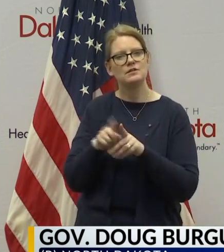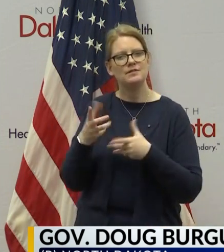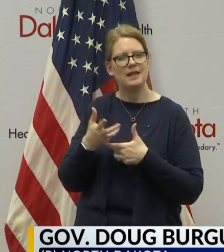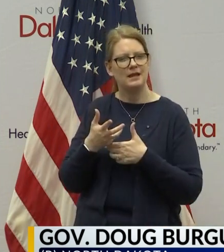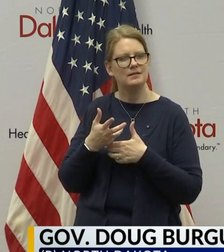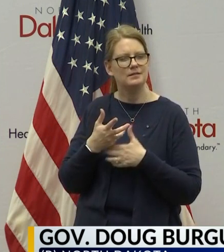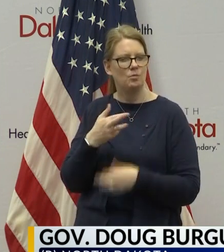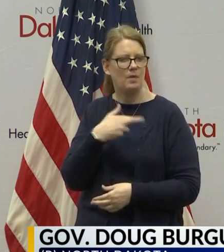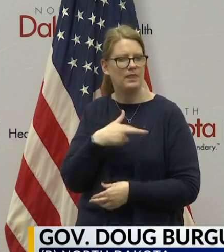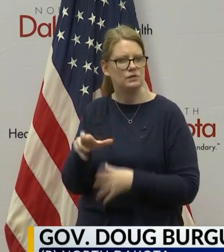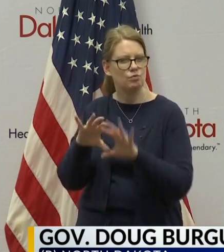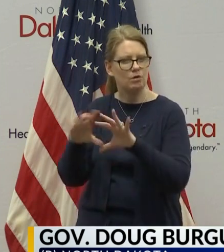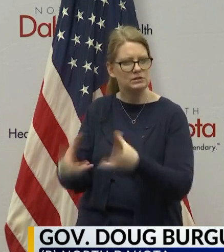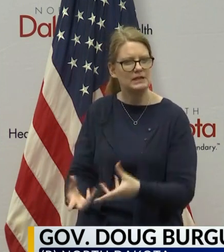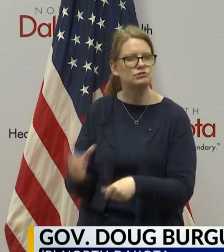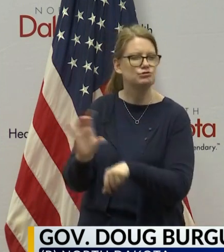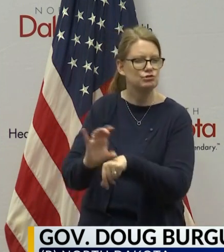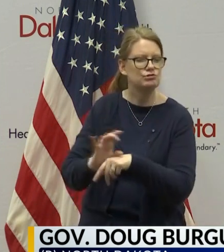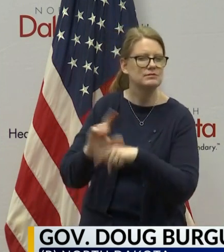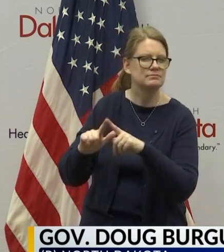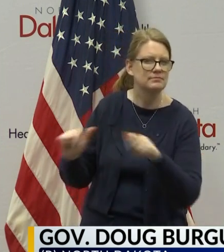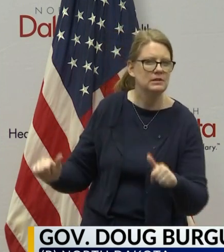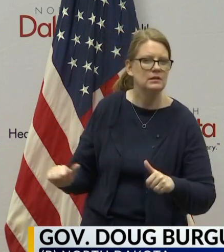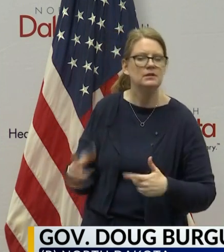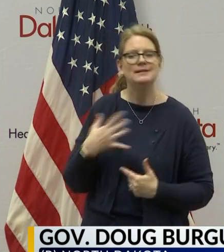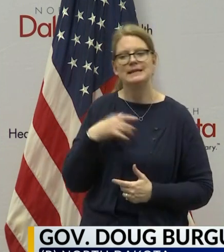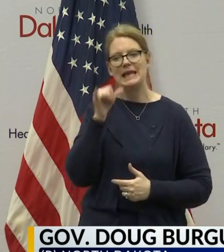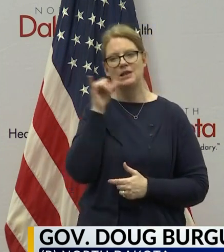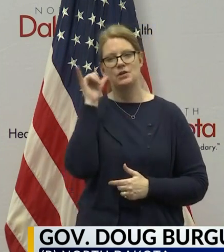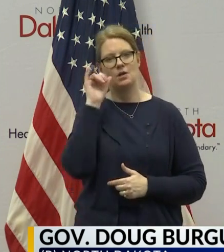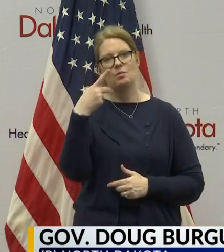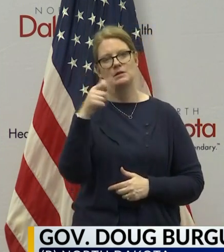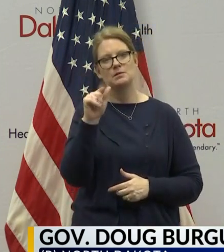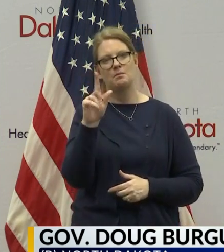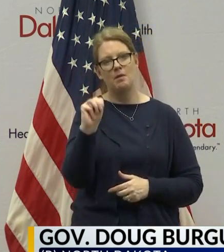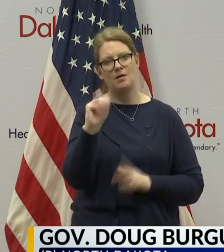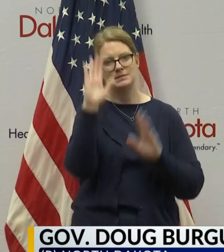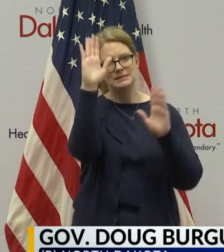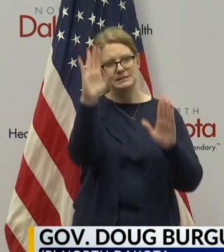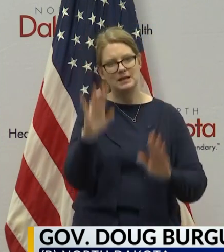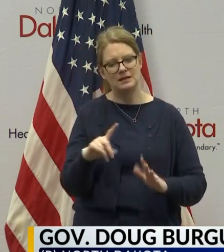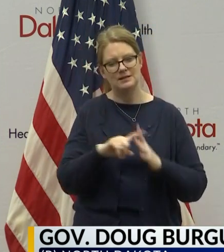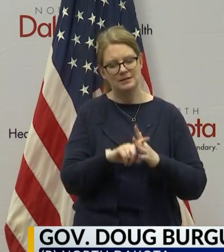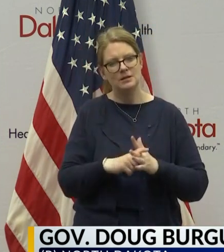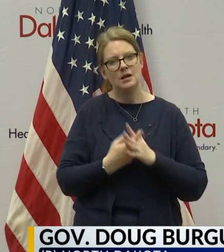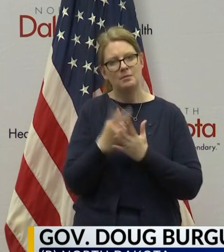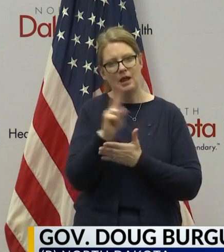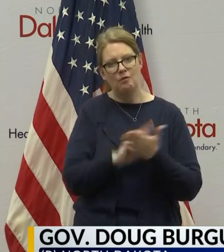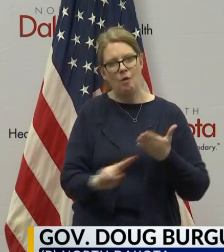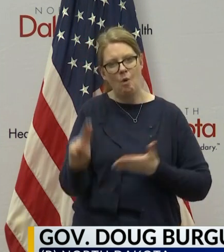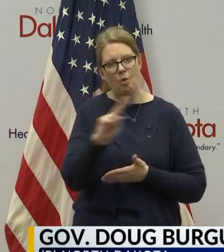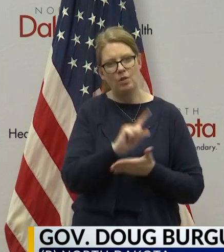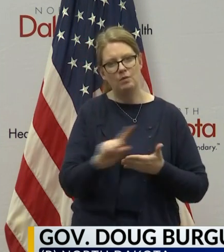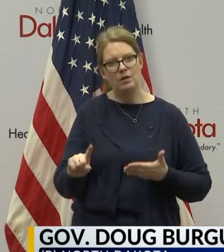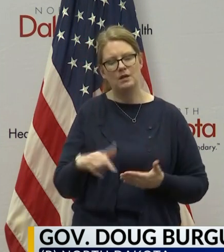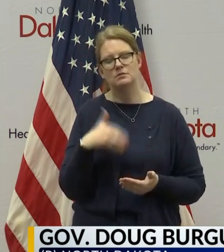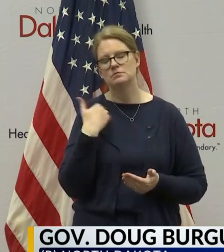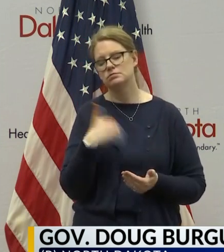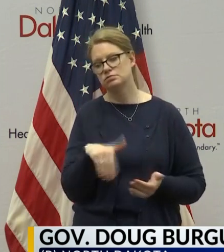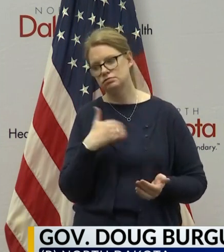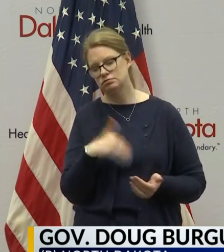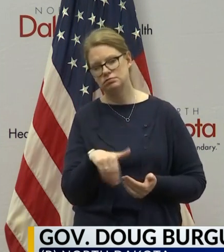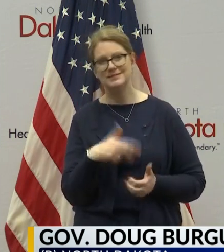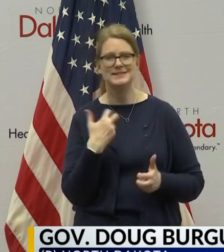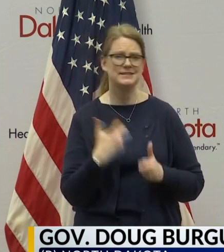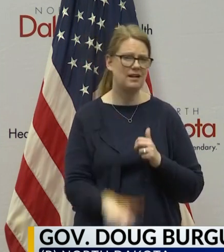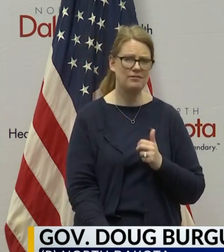Again, we know that, you know, yesterday was Palm Sunday. This is the beginning of Holy Week. We know this is a very tough time for not